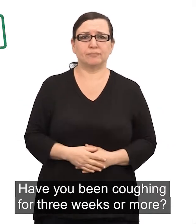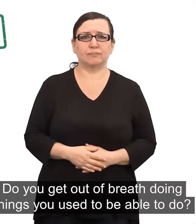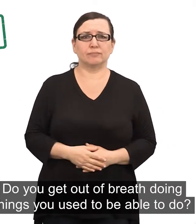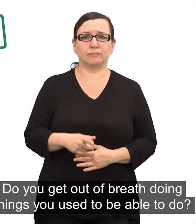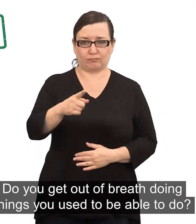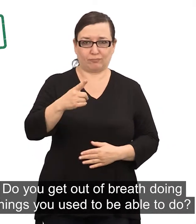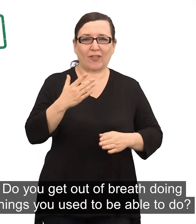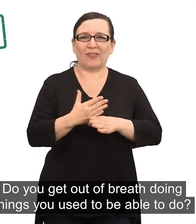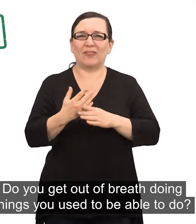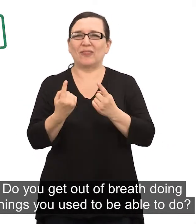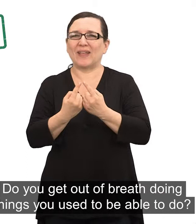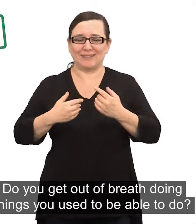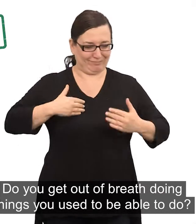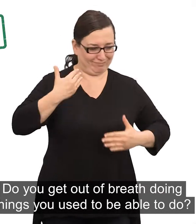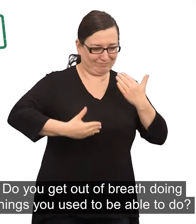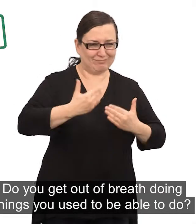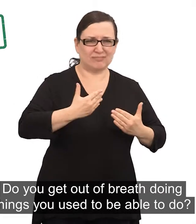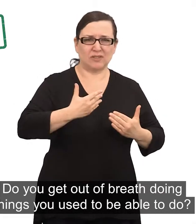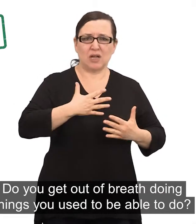Do you get out of breath doing things you used to be able to do?